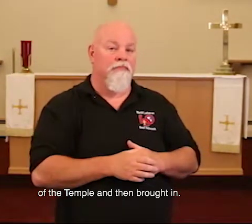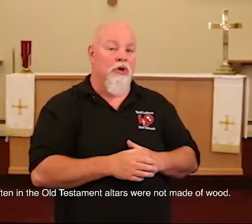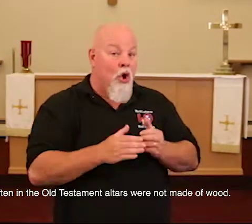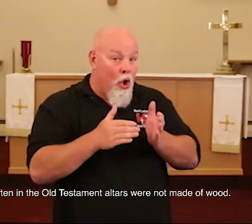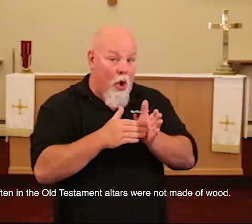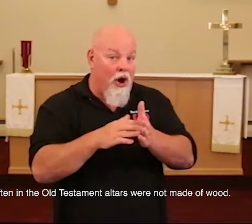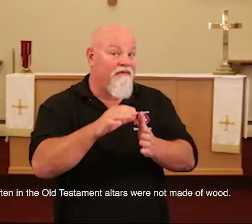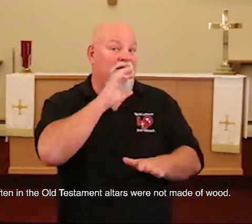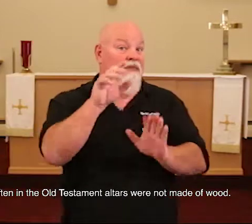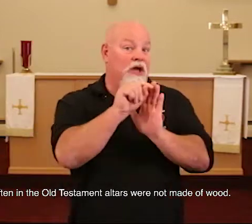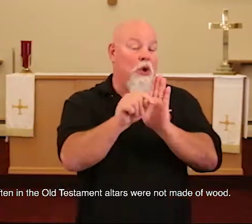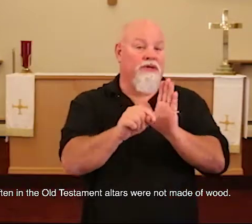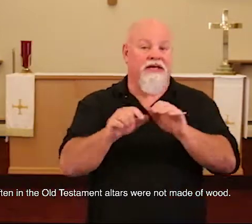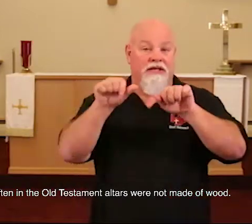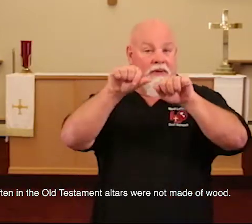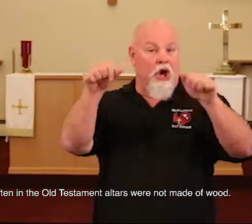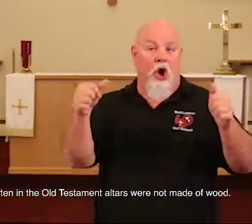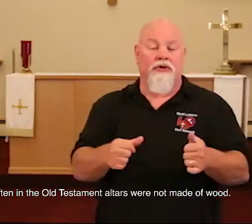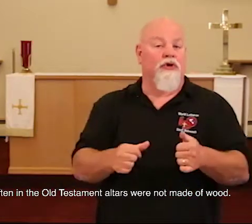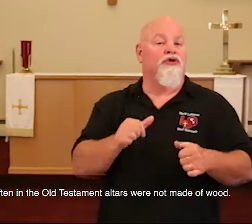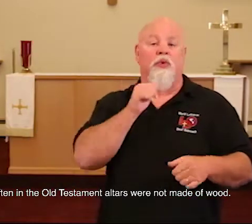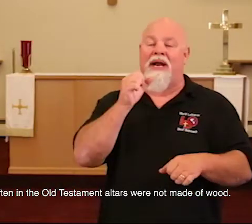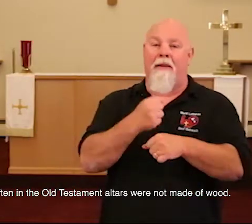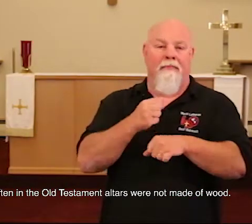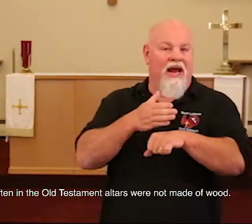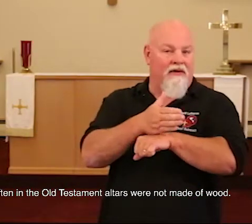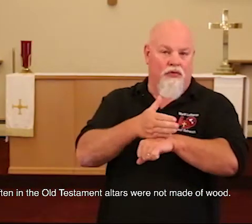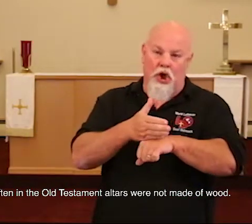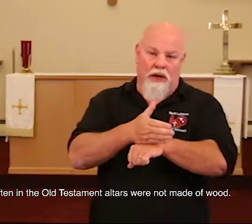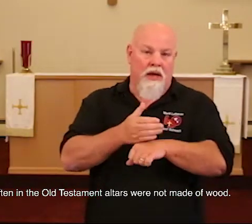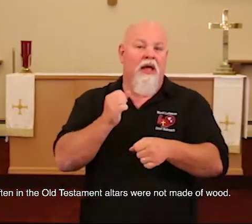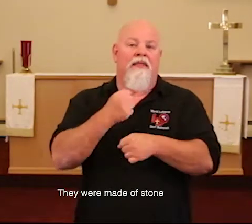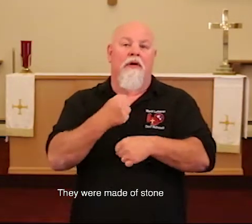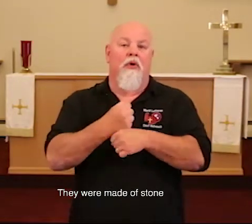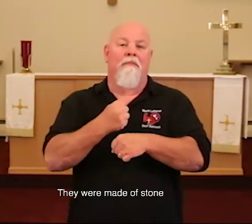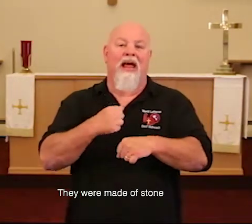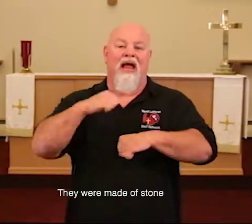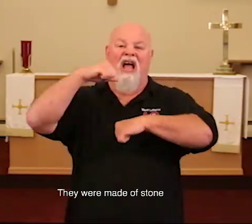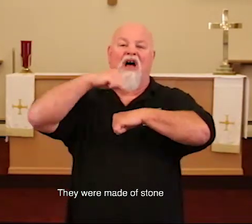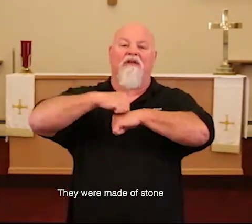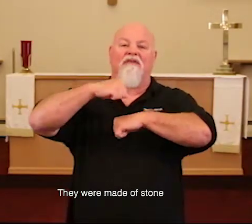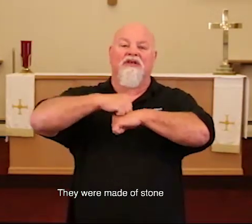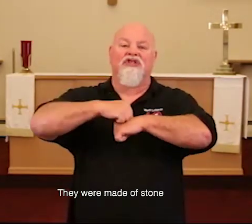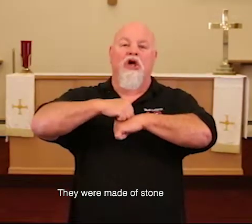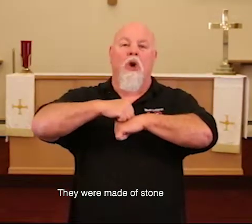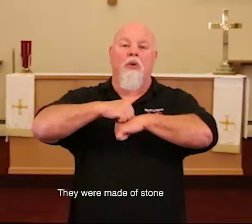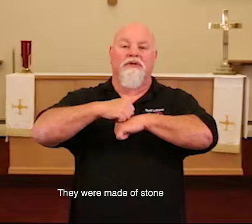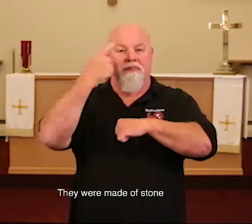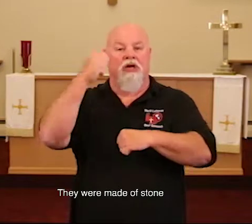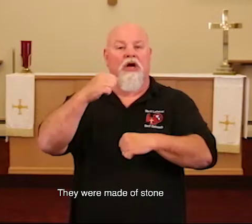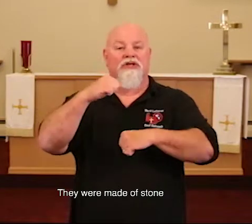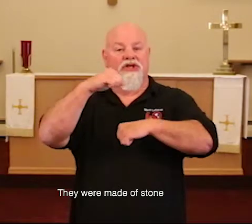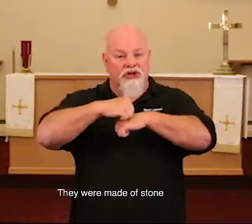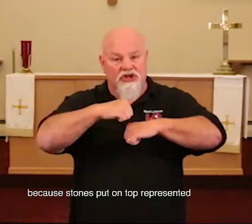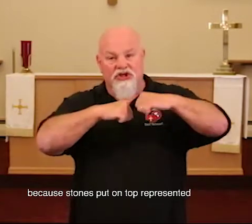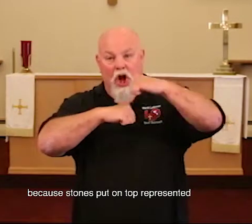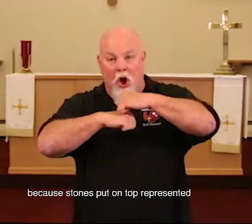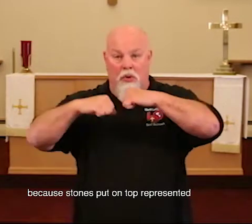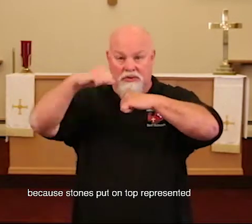Well, often in the Old Testament, altars were not made of wood. They were made of stones because stones